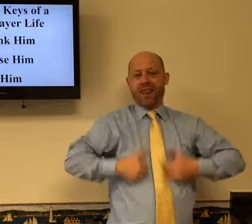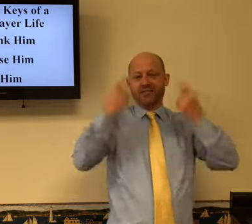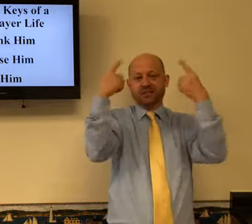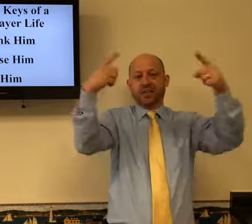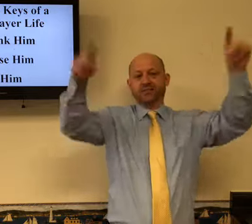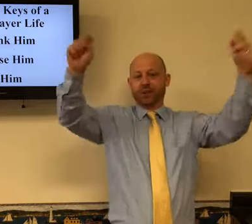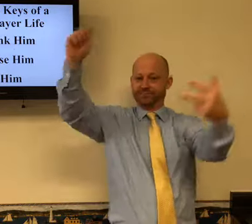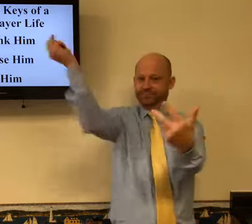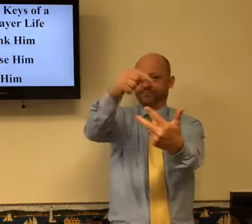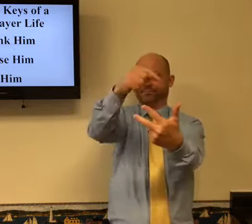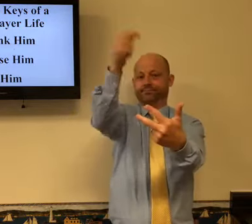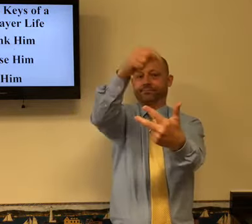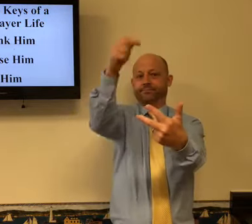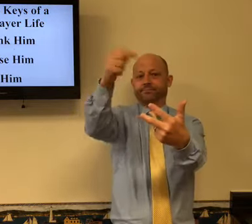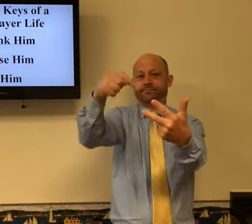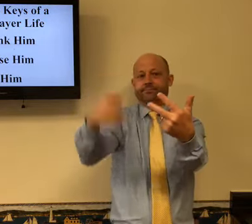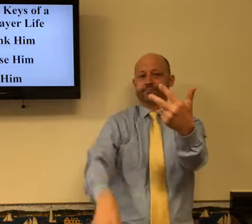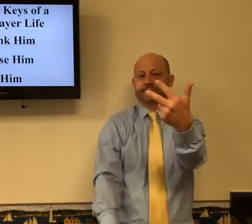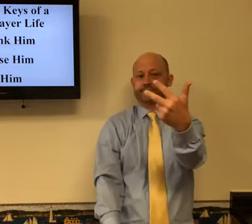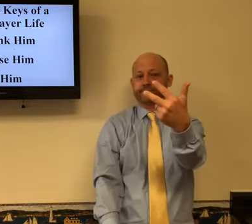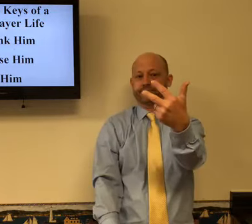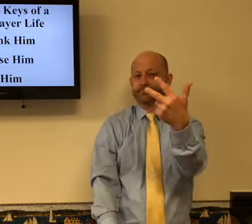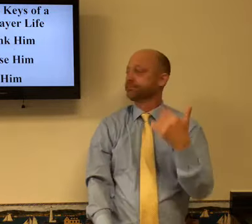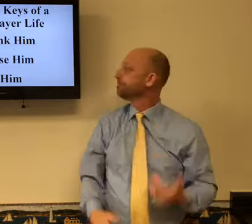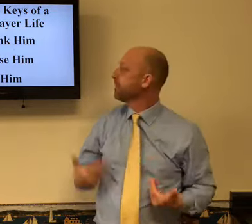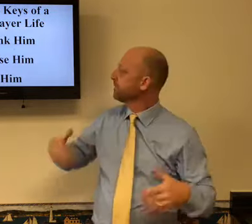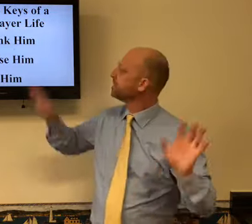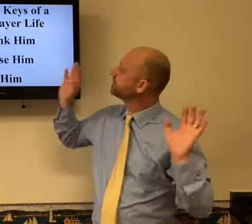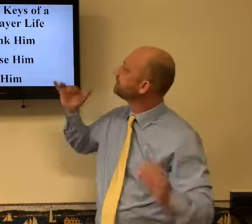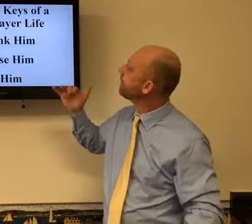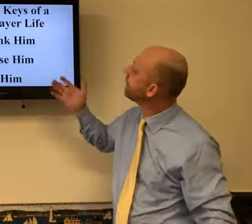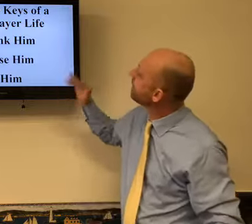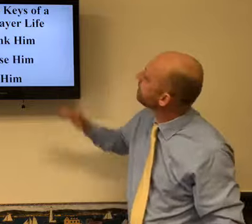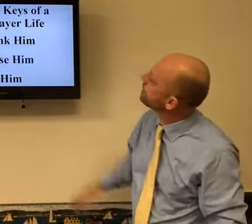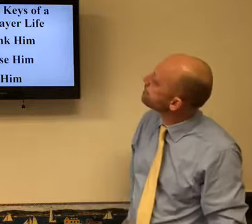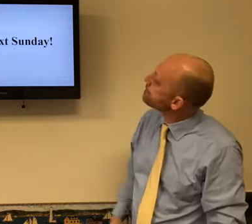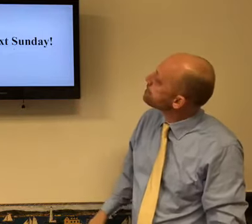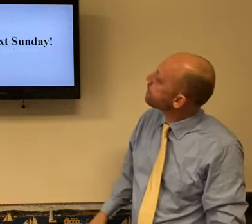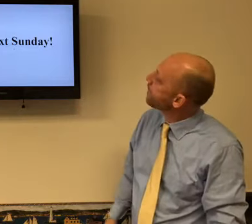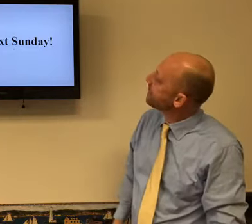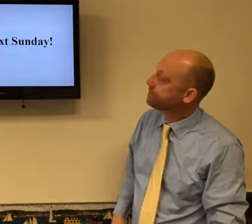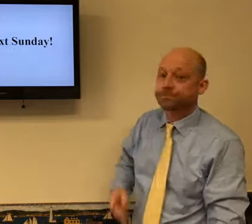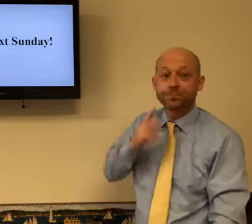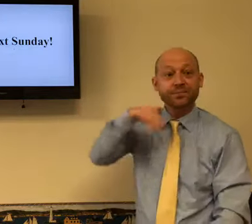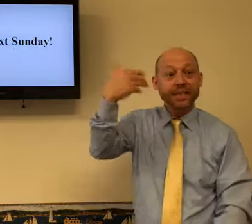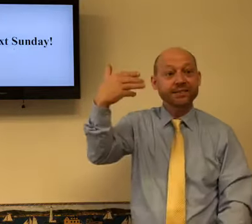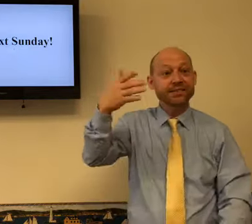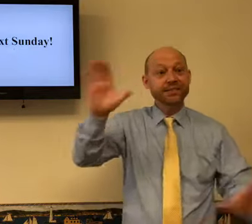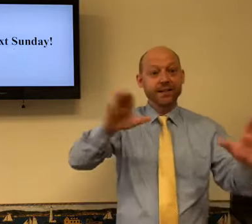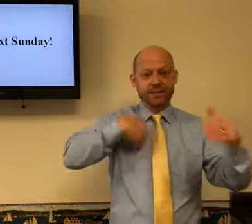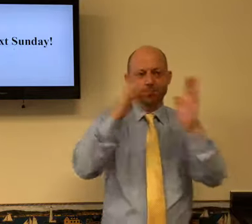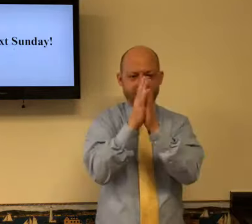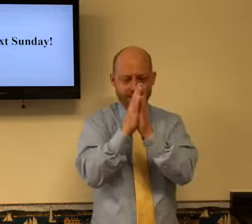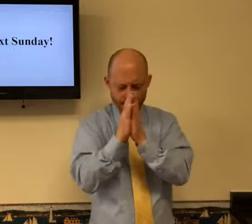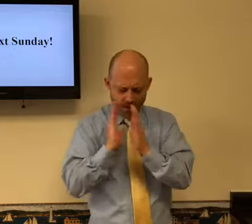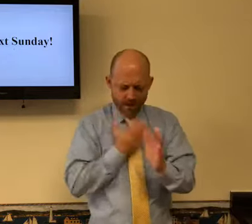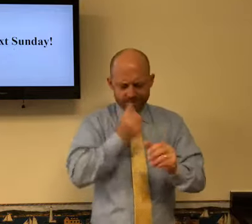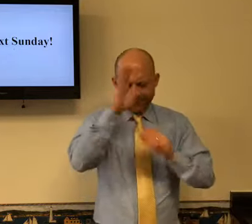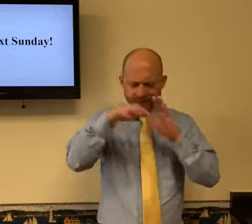stories, I want you to put that aside, and I want you to focus on these three things, the key to a good prayer life. Thank him. Praise him. Ask him. I'll